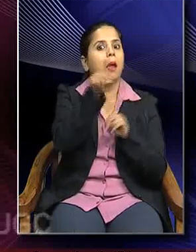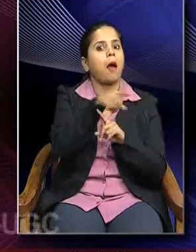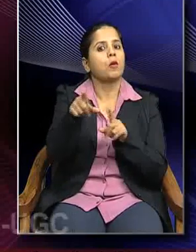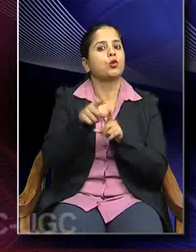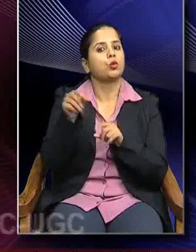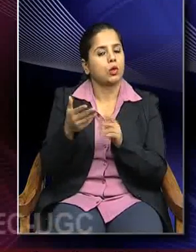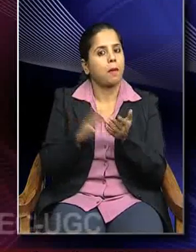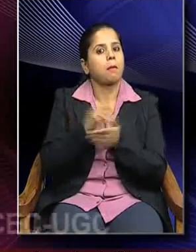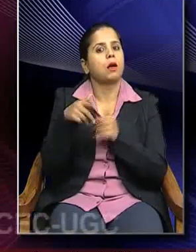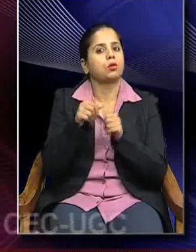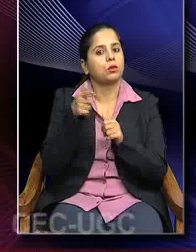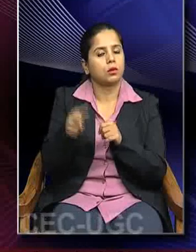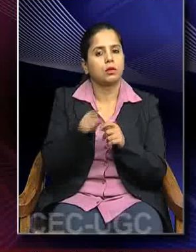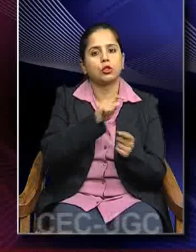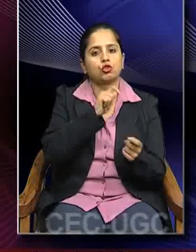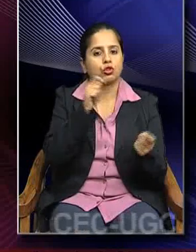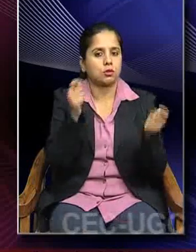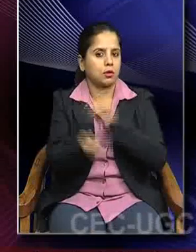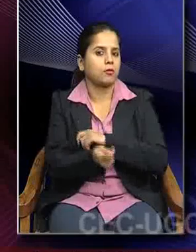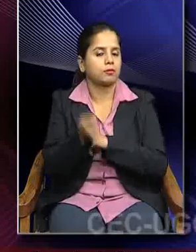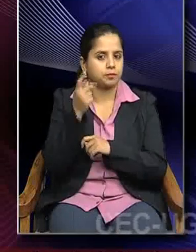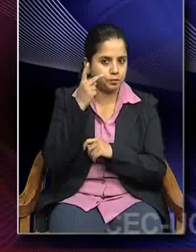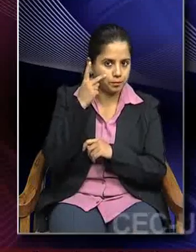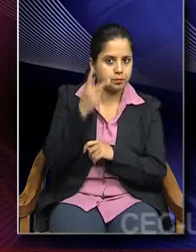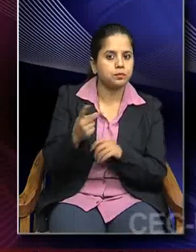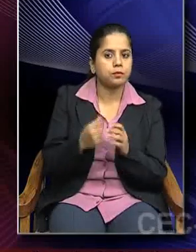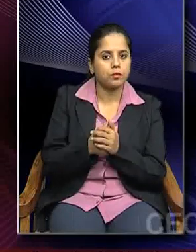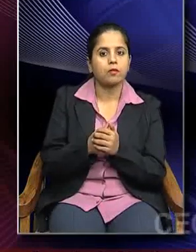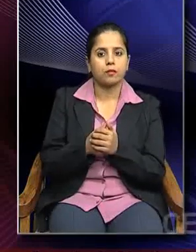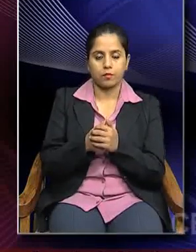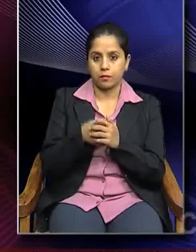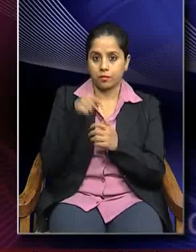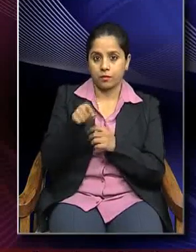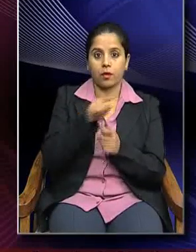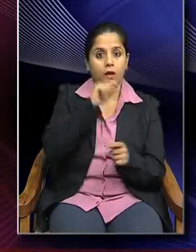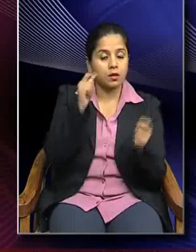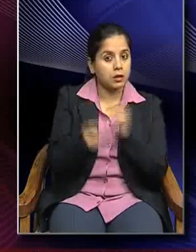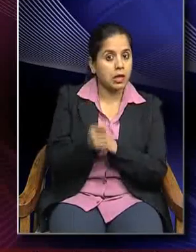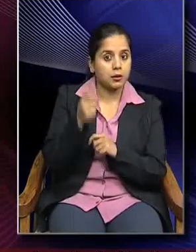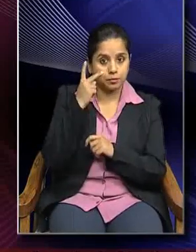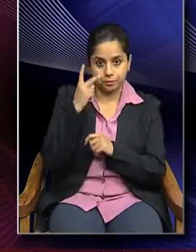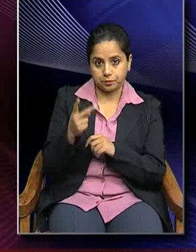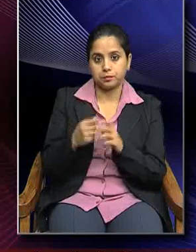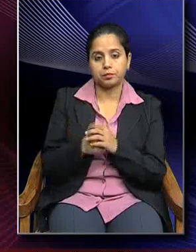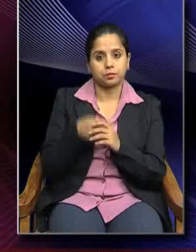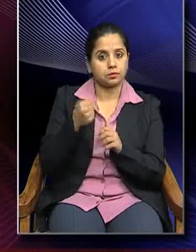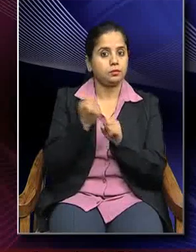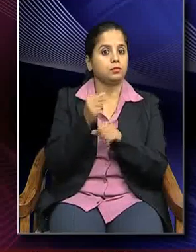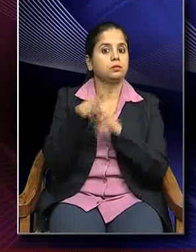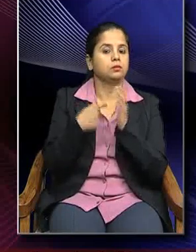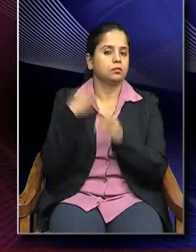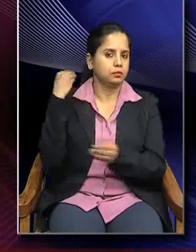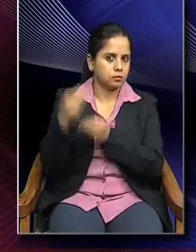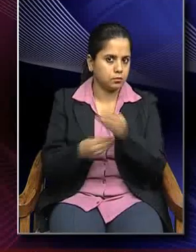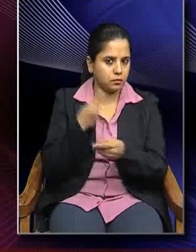So, there is the transmission of that Gandhar tradition